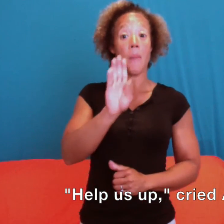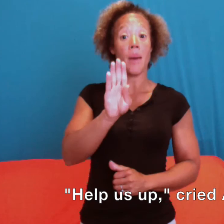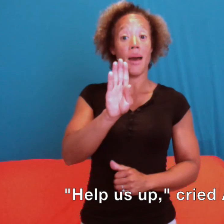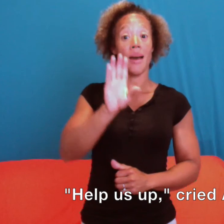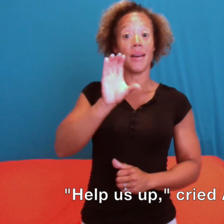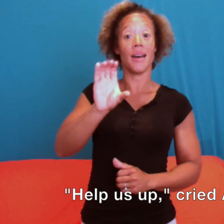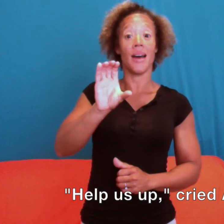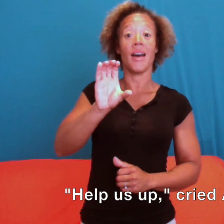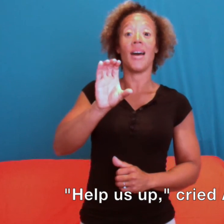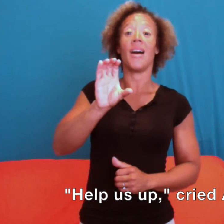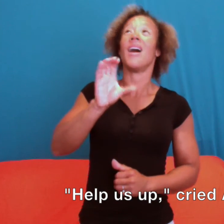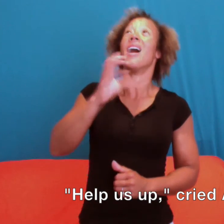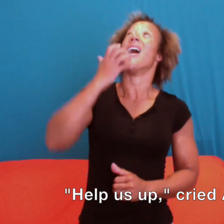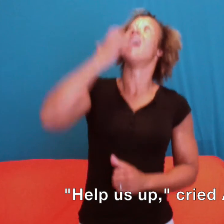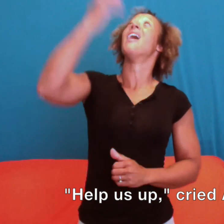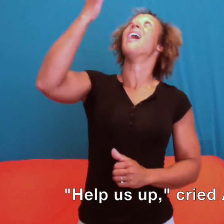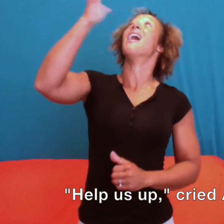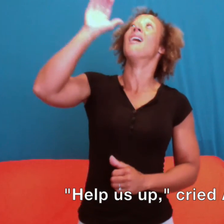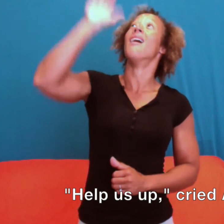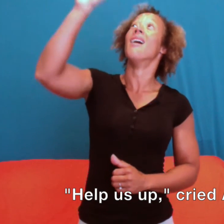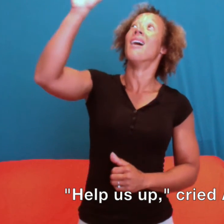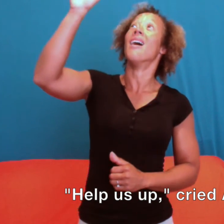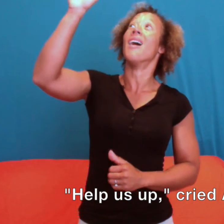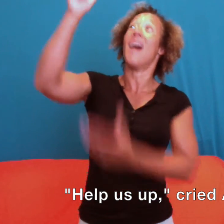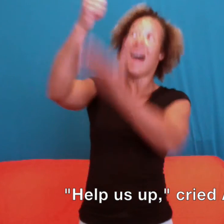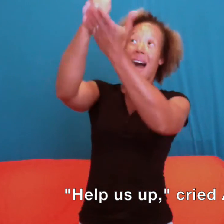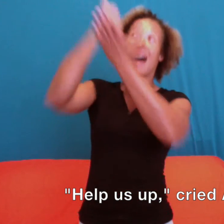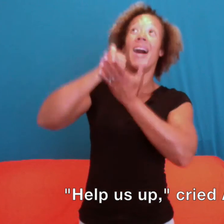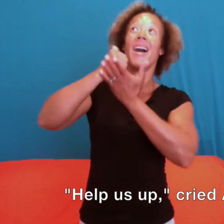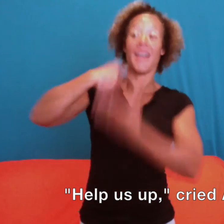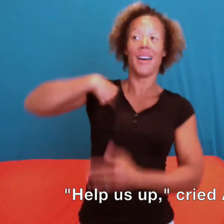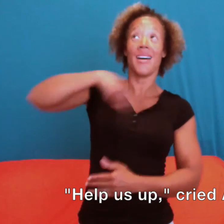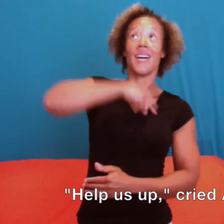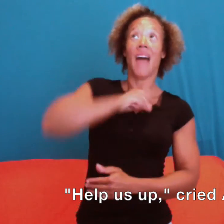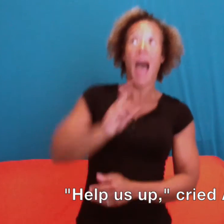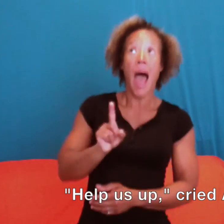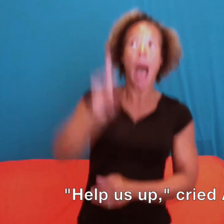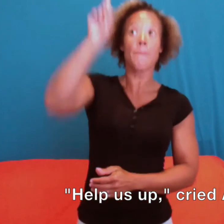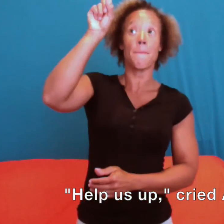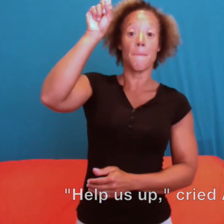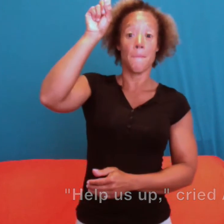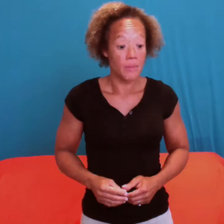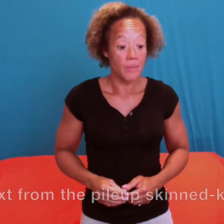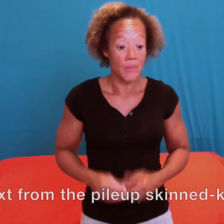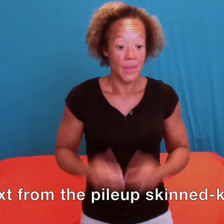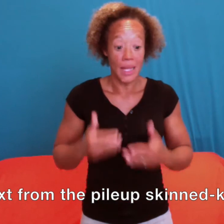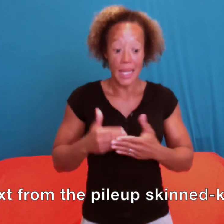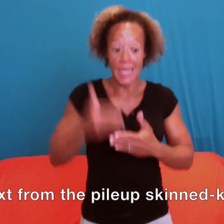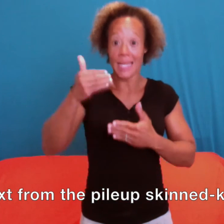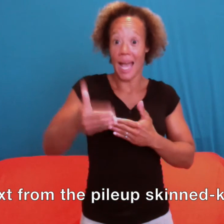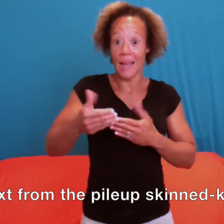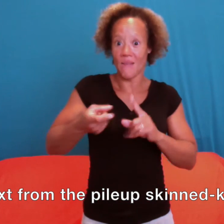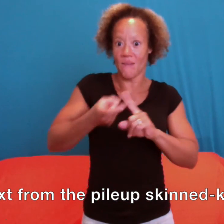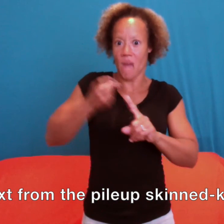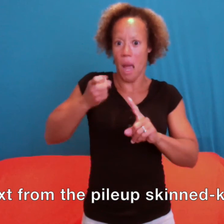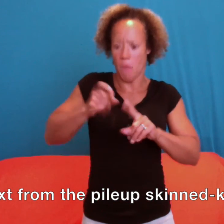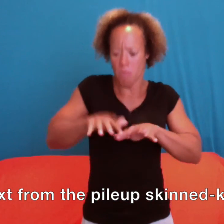Help us up! cried A, B, C. G next from the